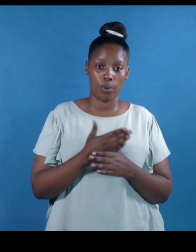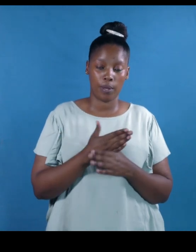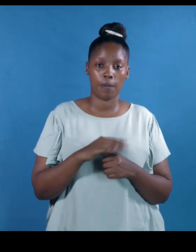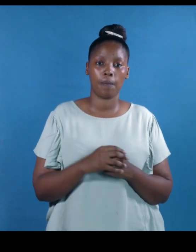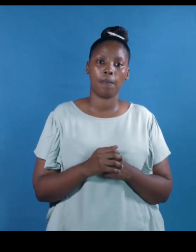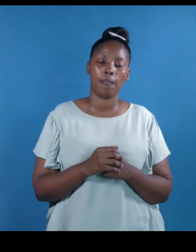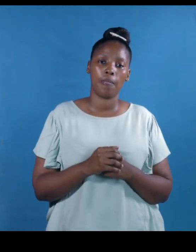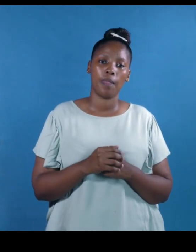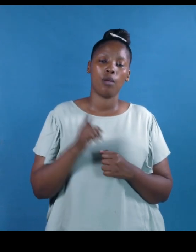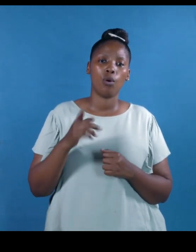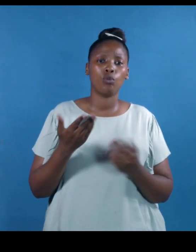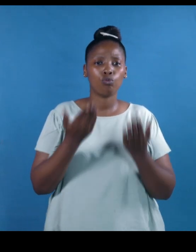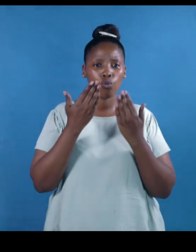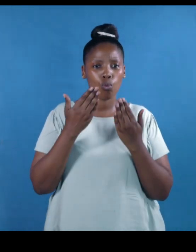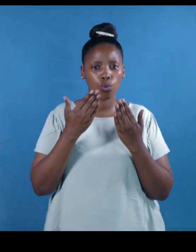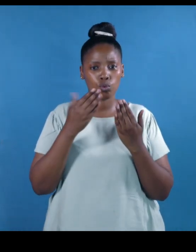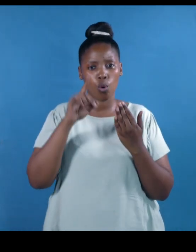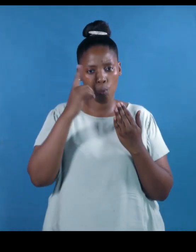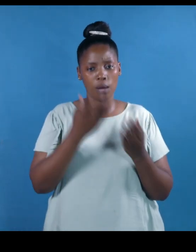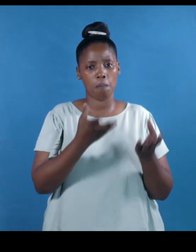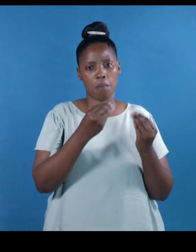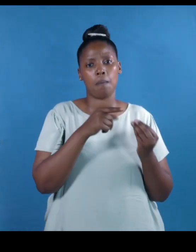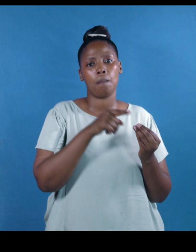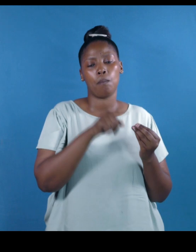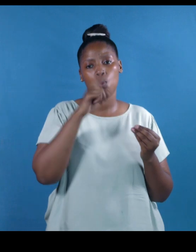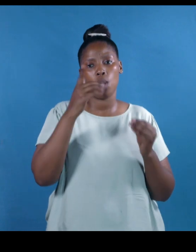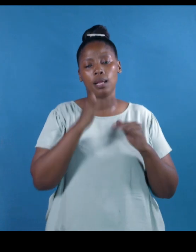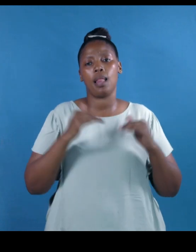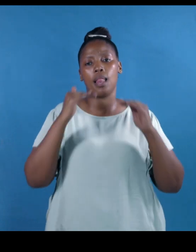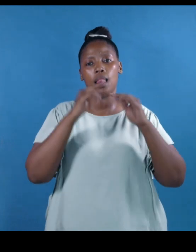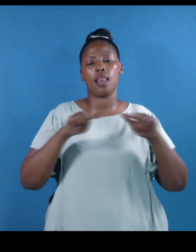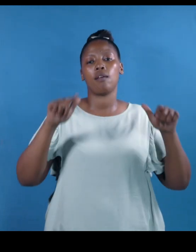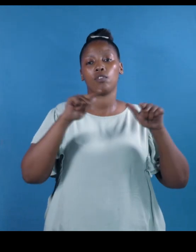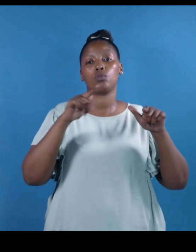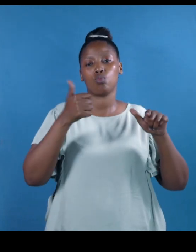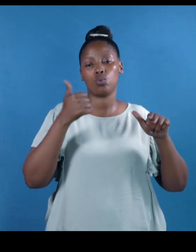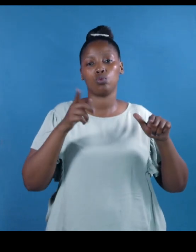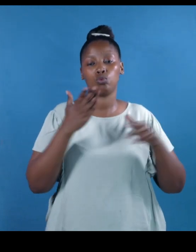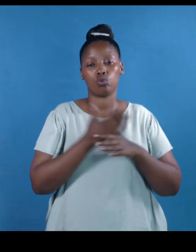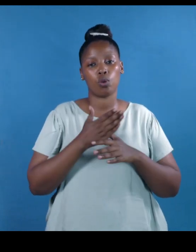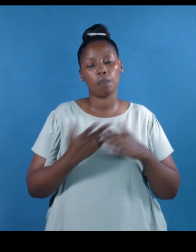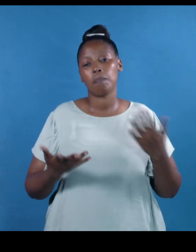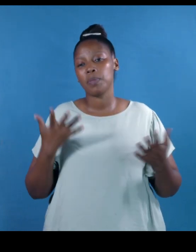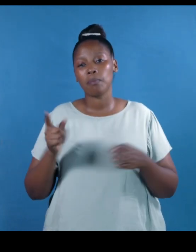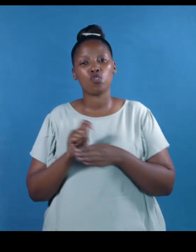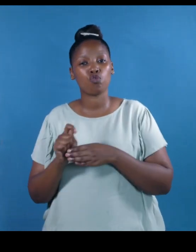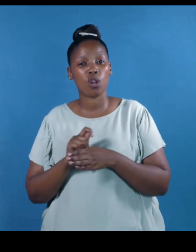career and start in an entry-level job. You will learn from your supervisors, go on training courses or internships